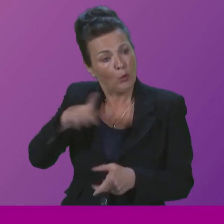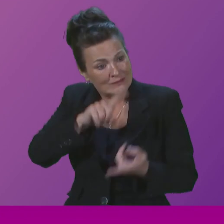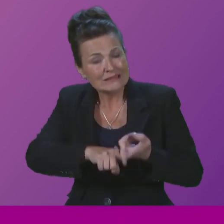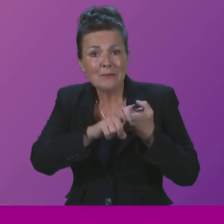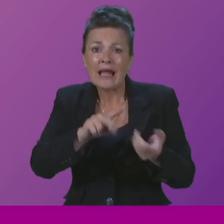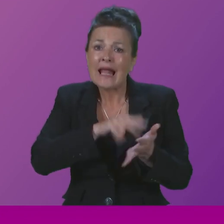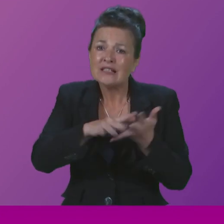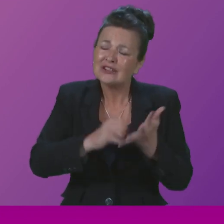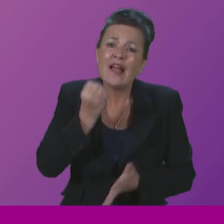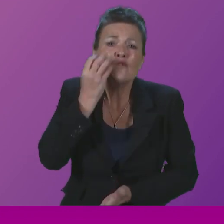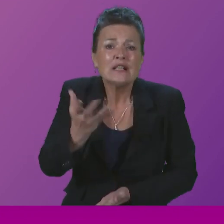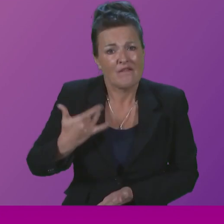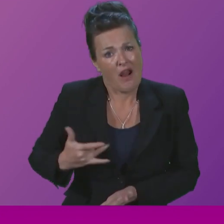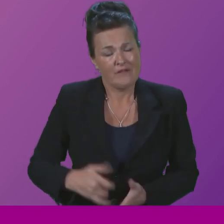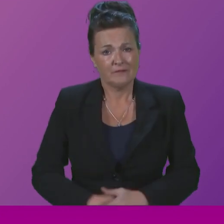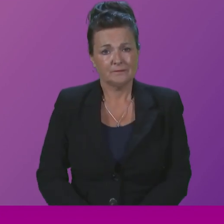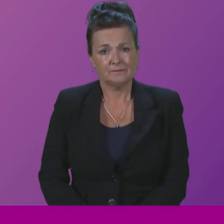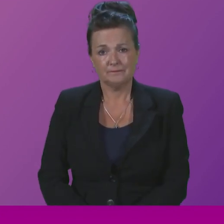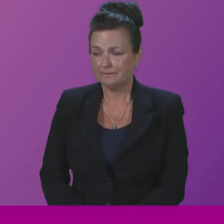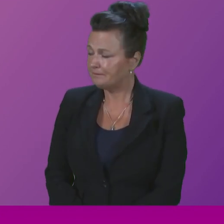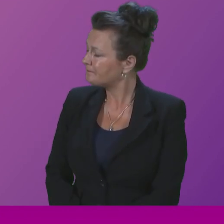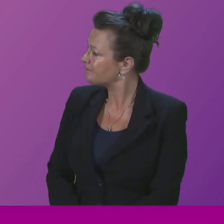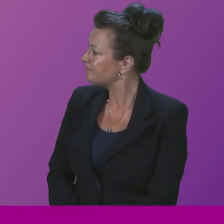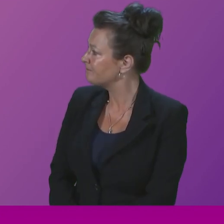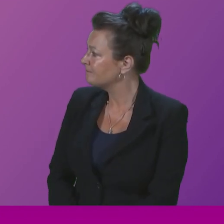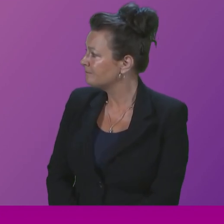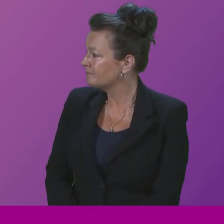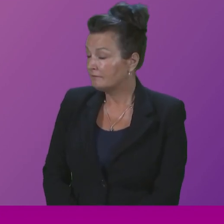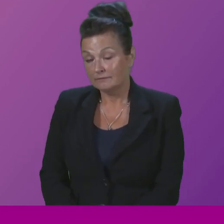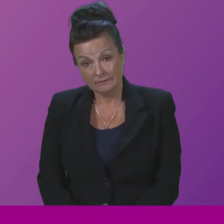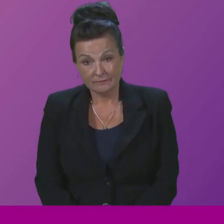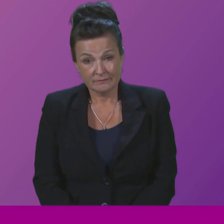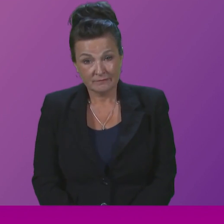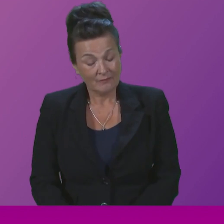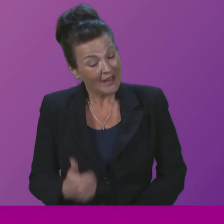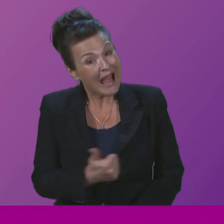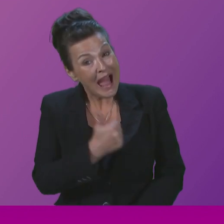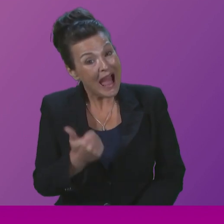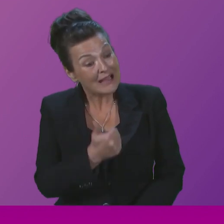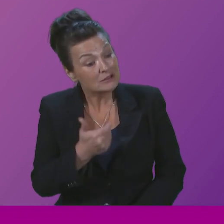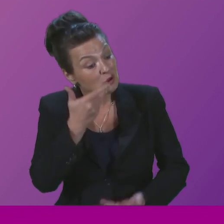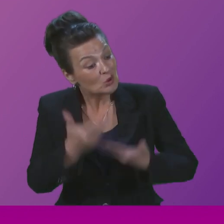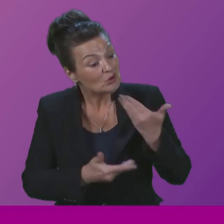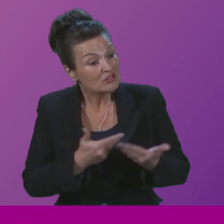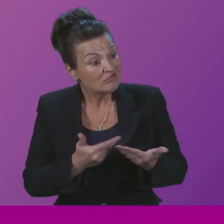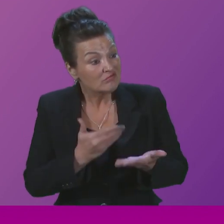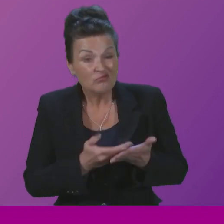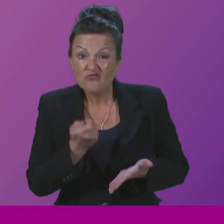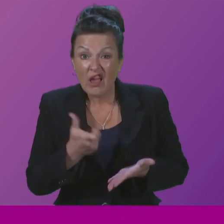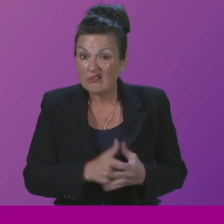Service each and every day. Anna Sarwar. Mr. Commissioner, Anne's case isn't an isolated one or an individual one.